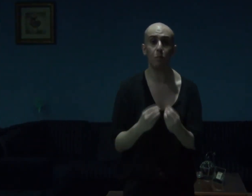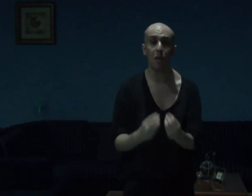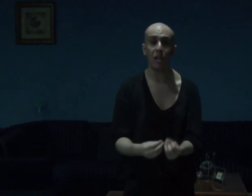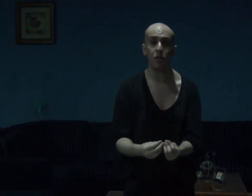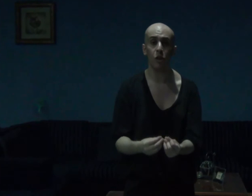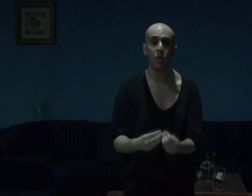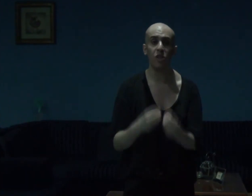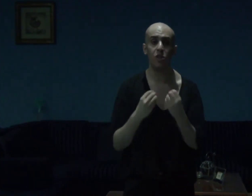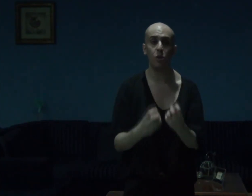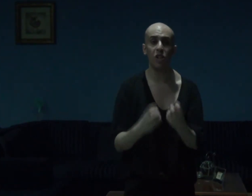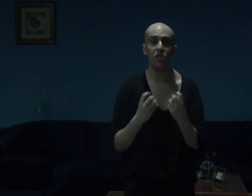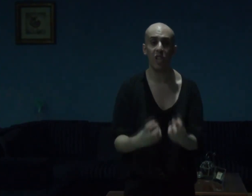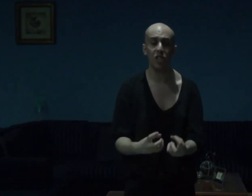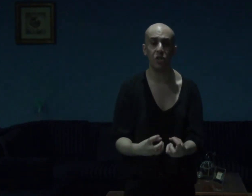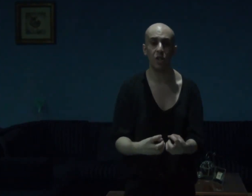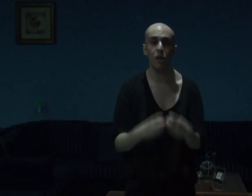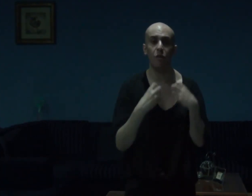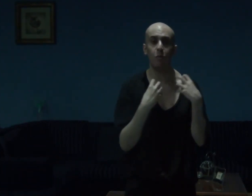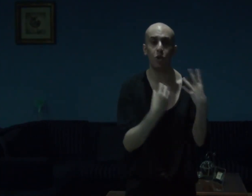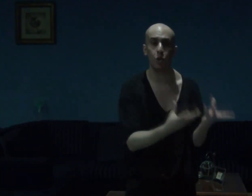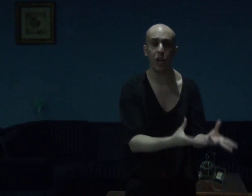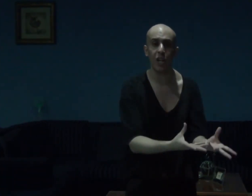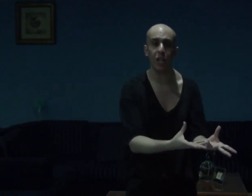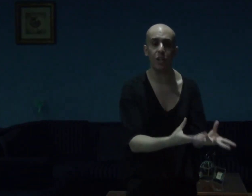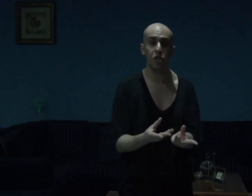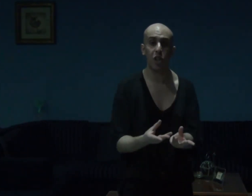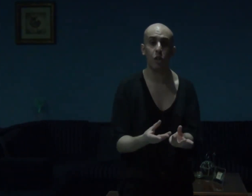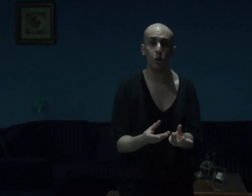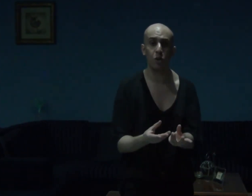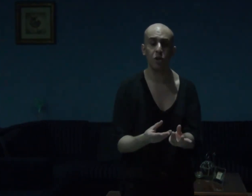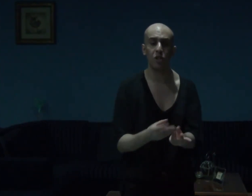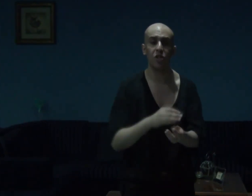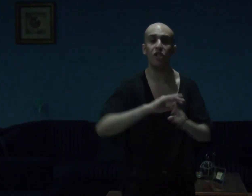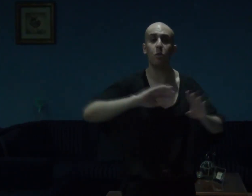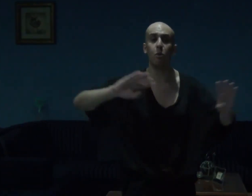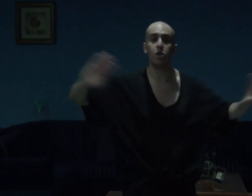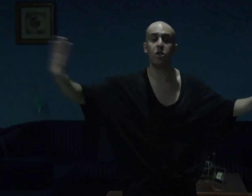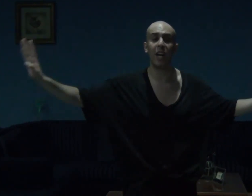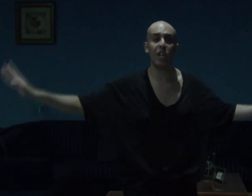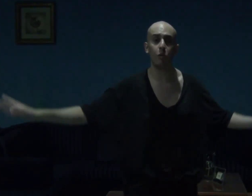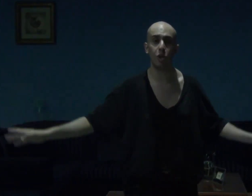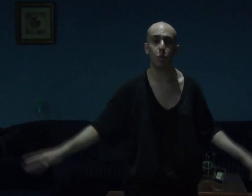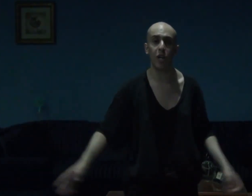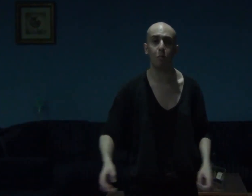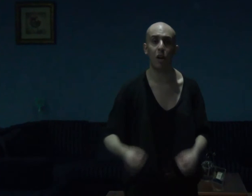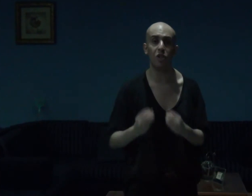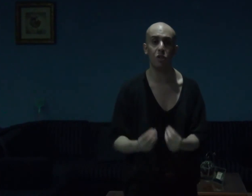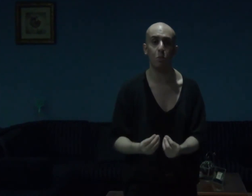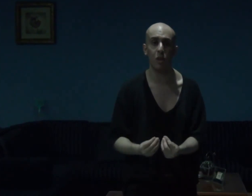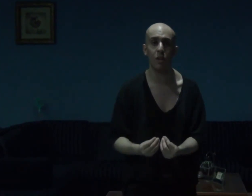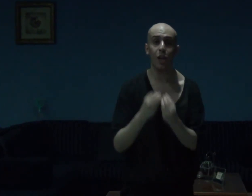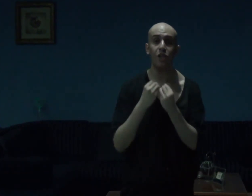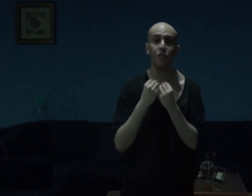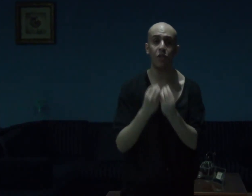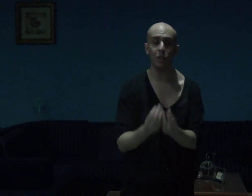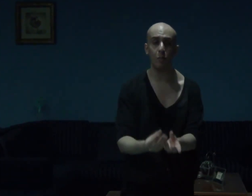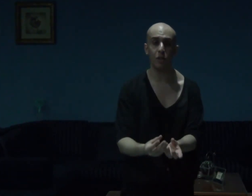made, with the sole intention, of portraying, psychosis, in the most accurate way, possible, and the developers,